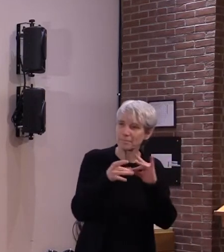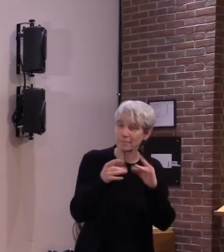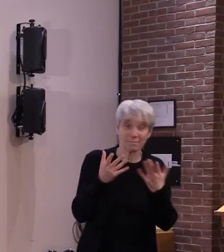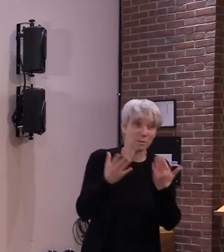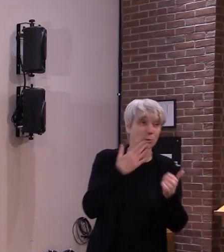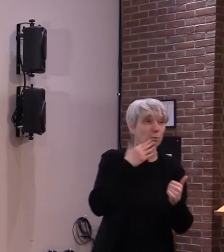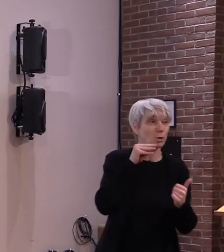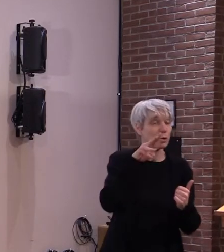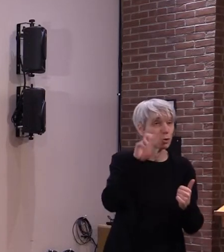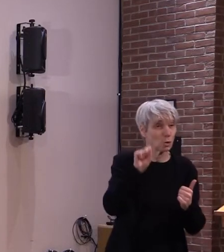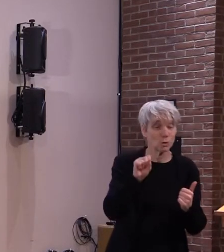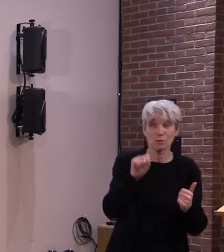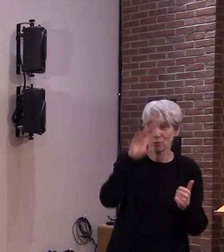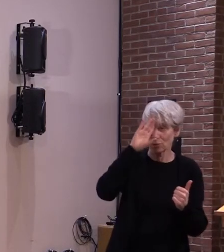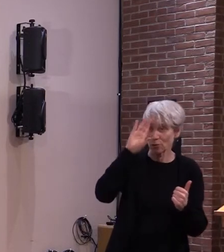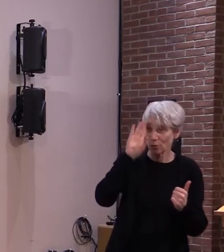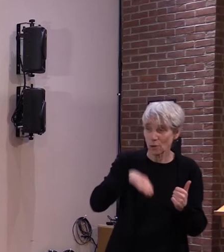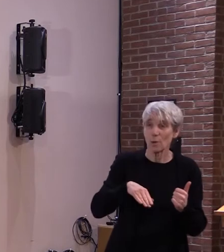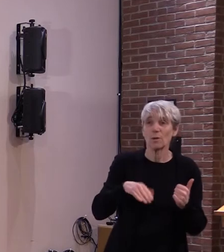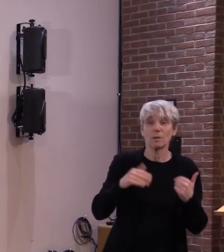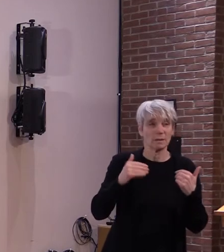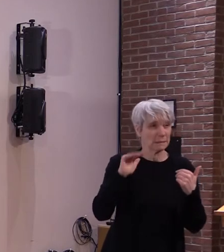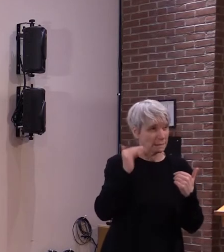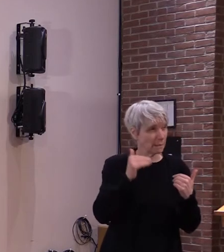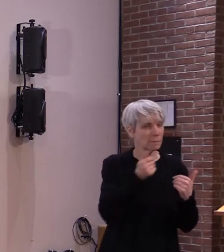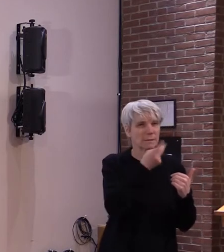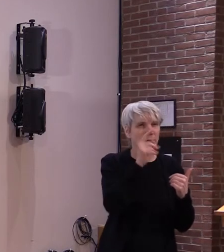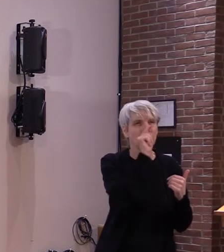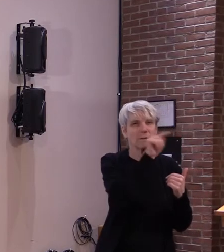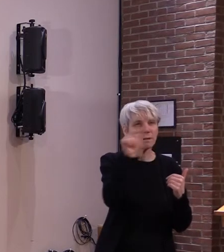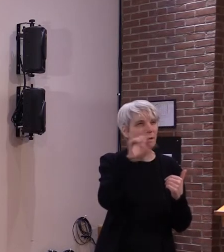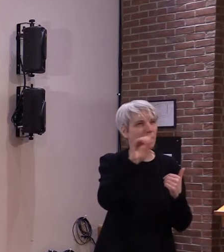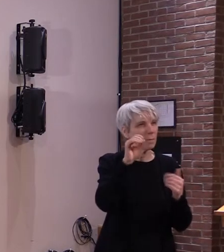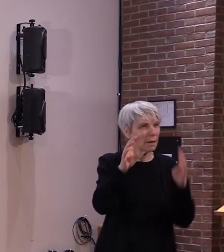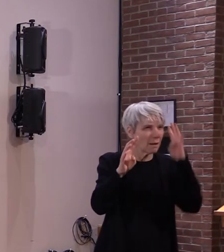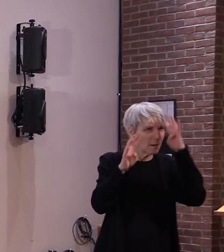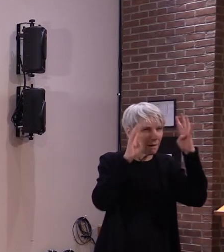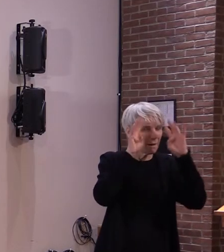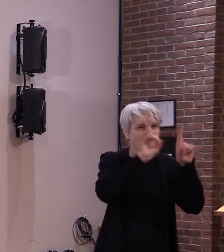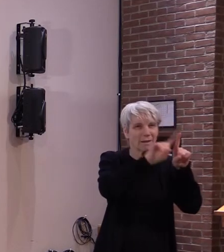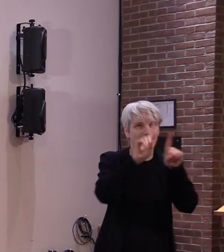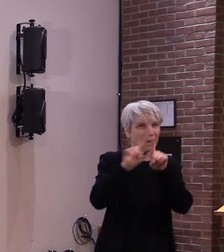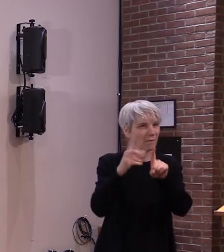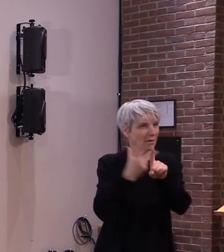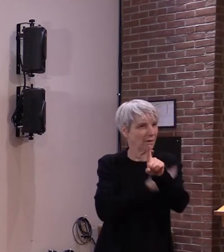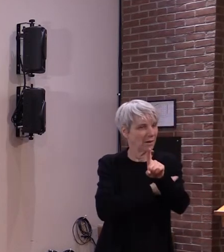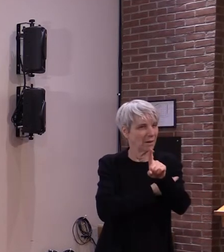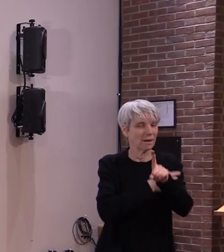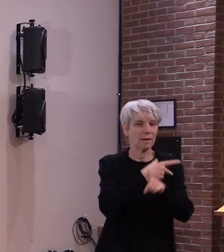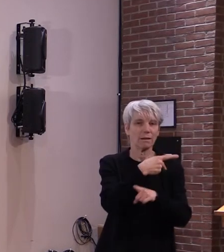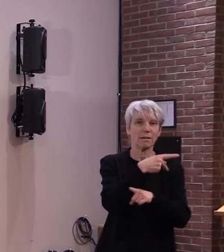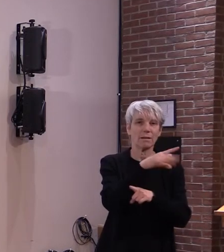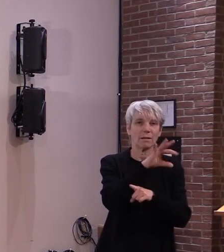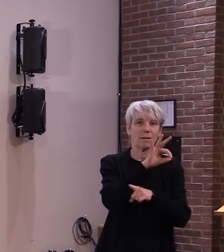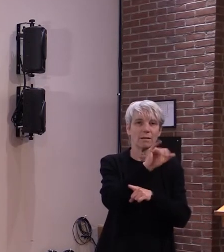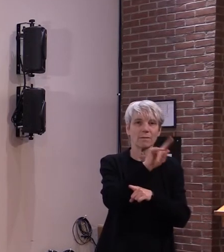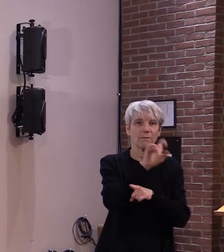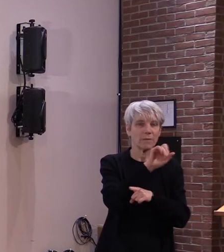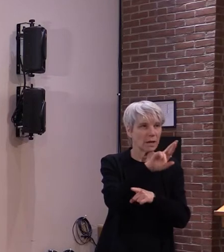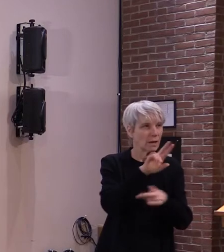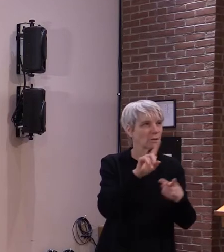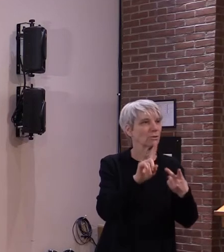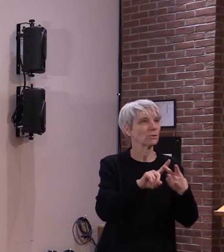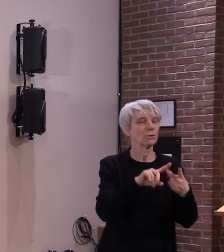there's multiple platforms multiple companies working on this because every company pfizer and moderna maybe